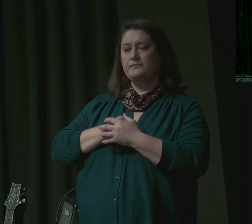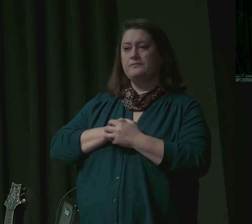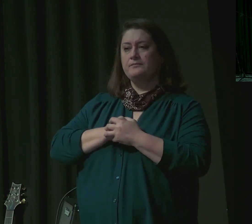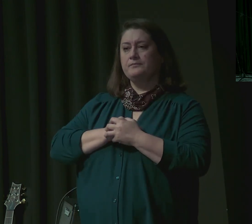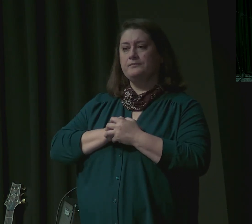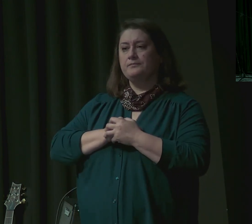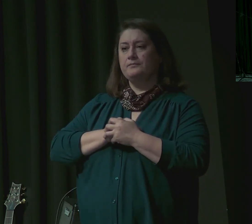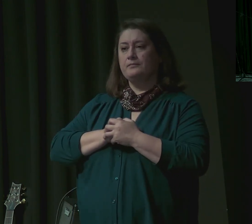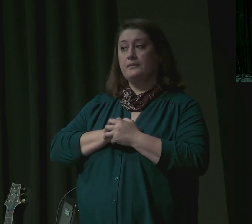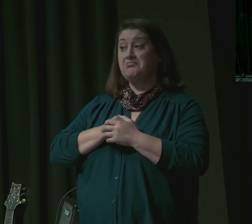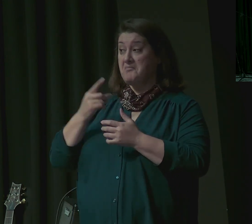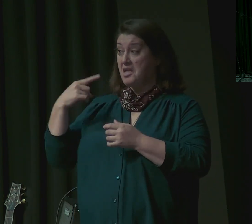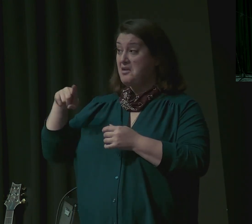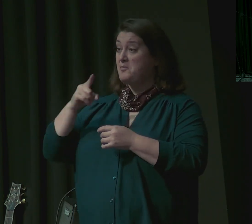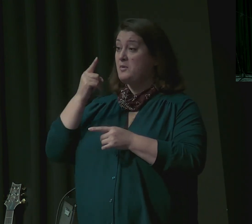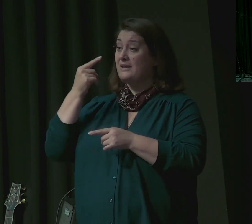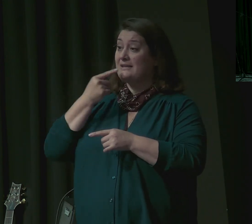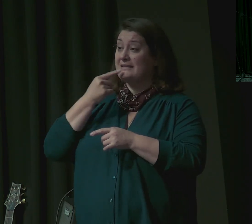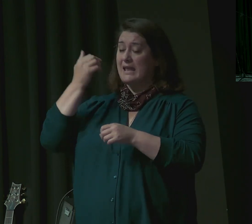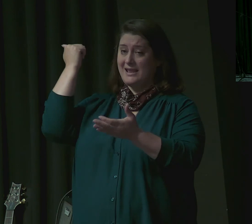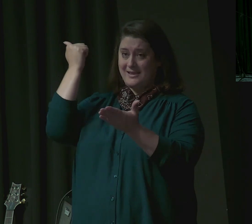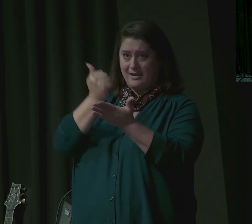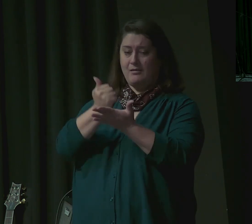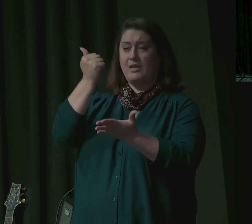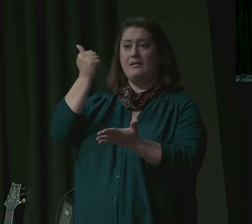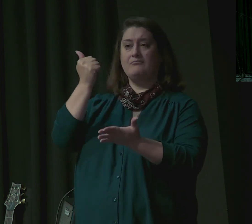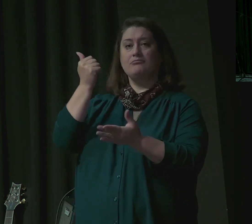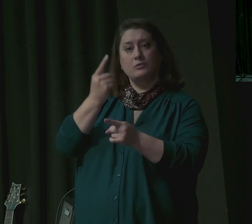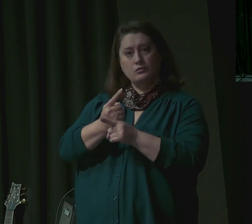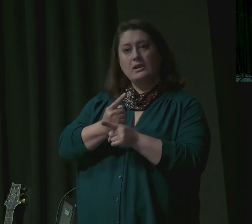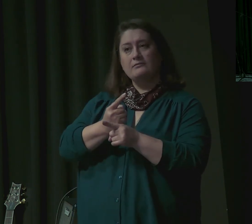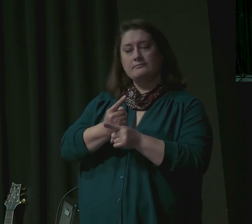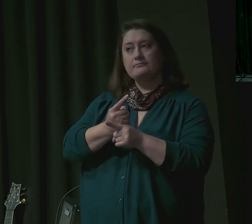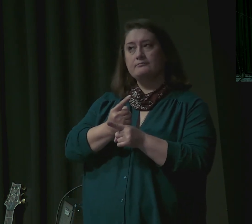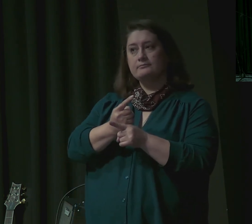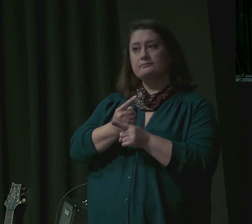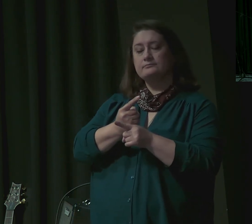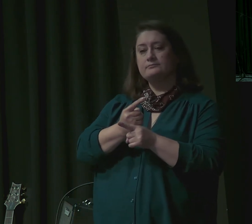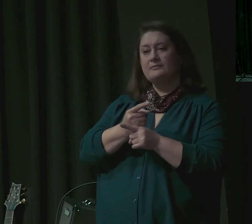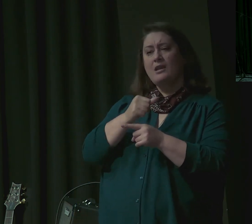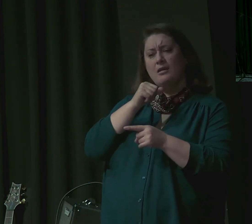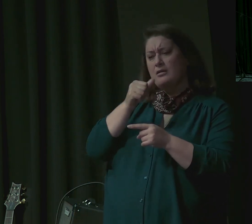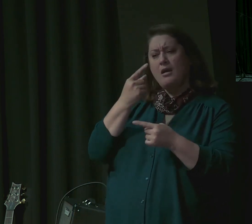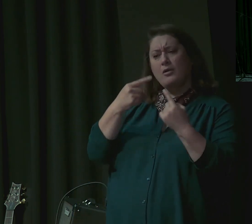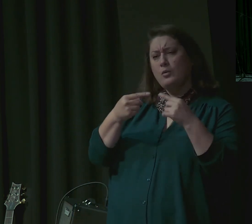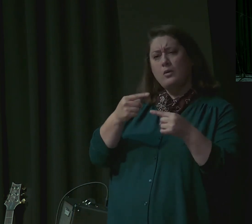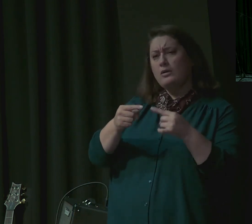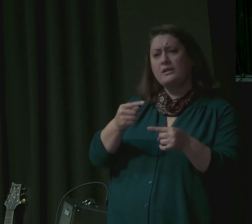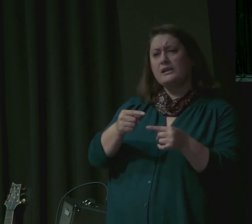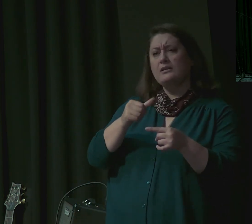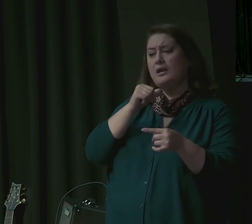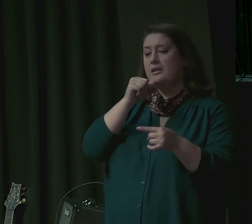that's right Paul not in quarreling and jealousy oh me